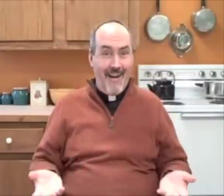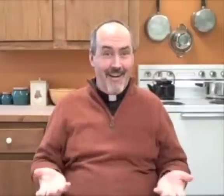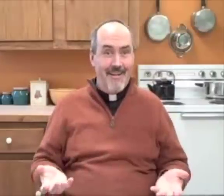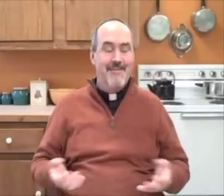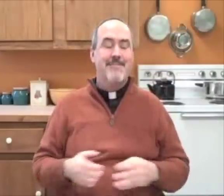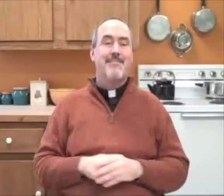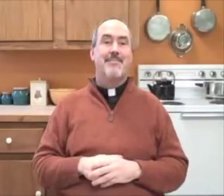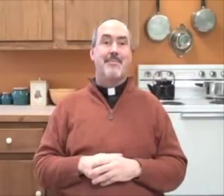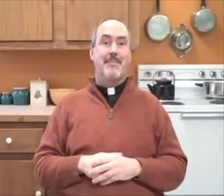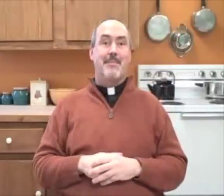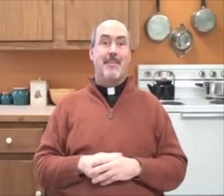Catholic Church.